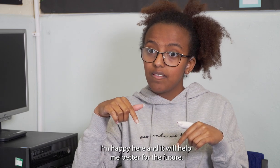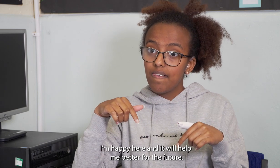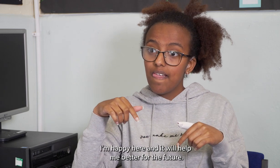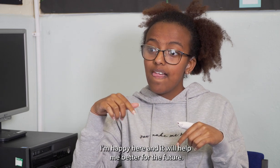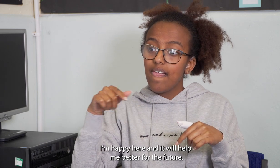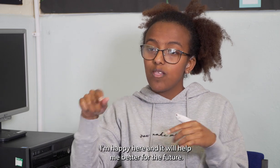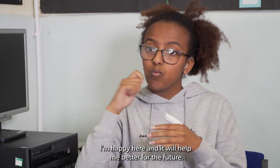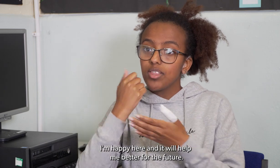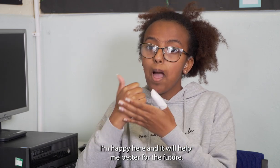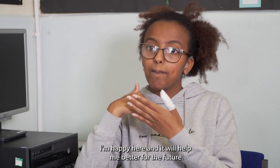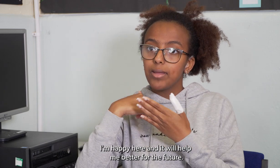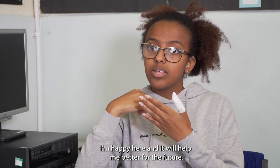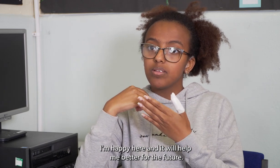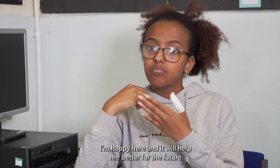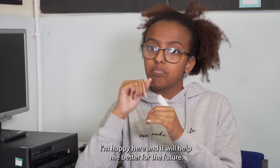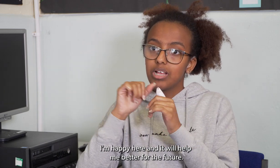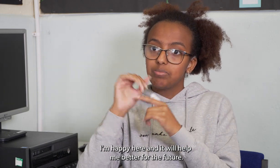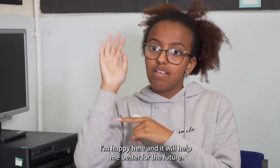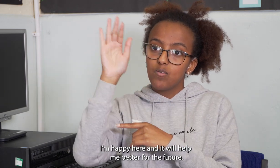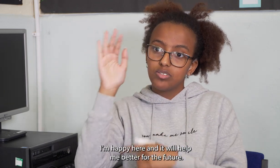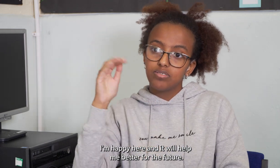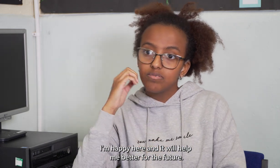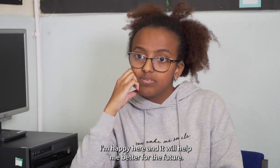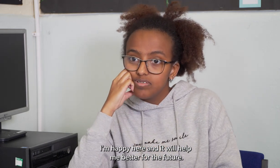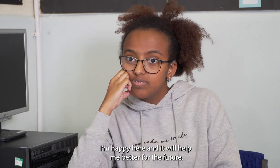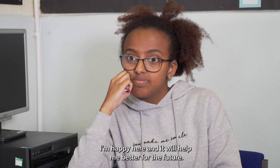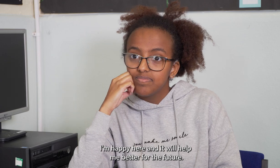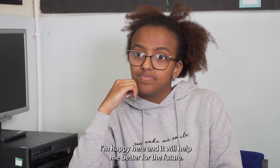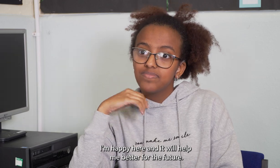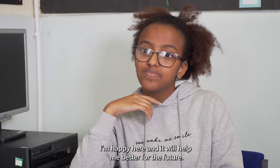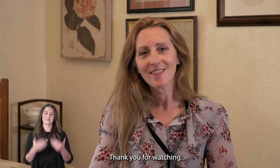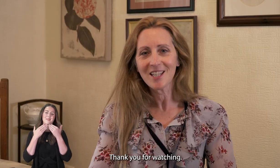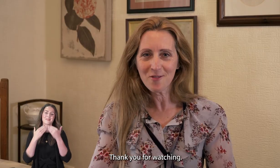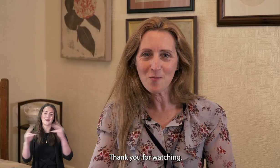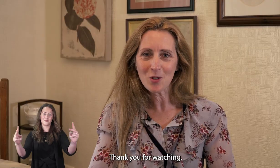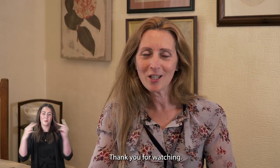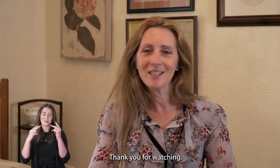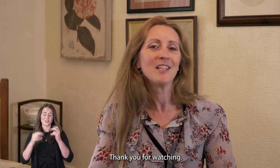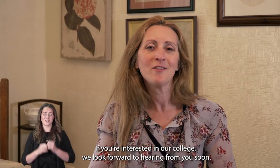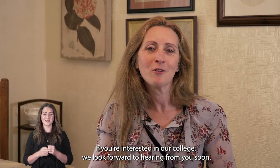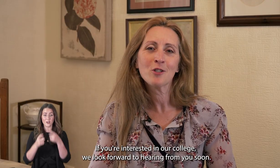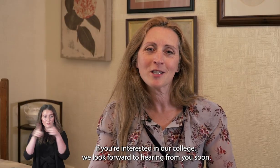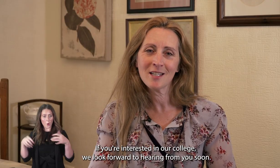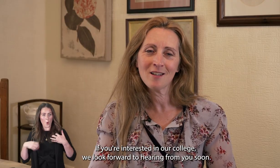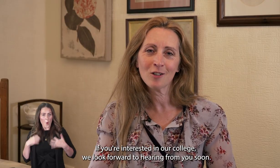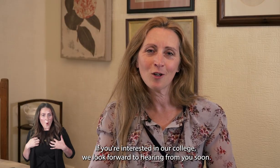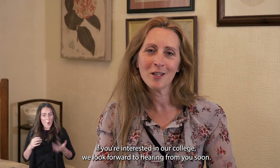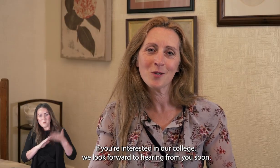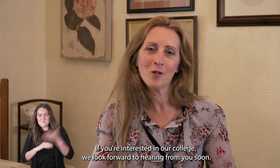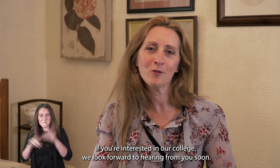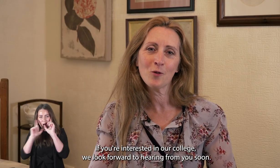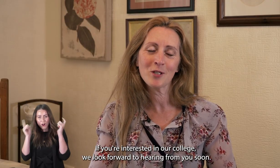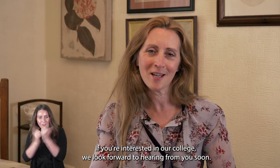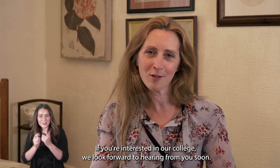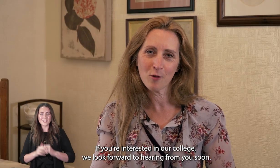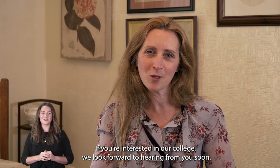I'm happy here and it will help me better for the future. Thank you for watching. If you're interested in our college,